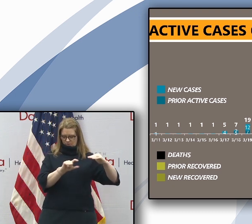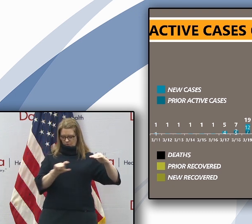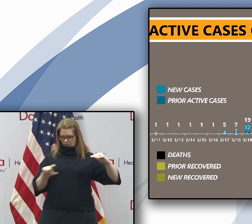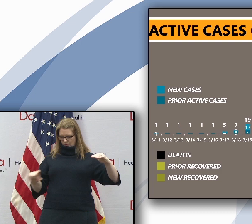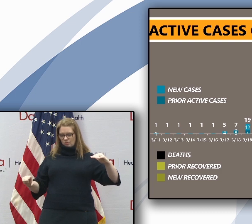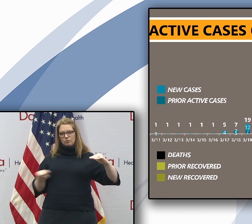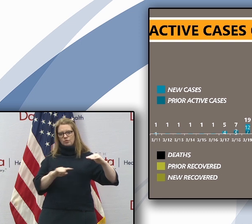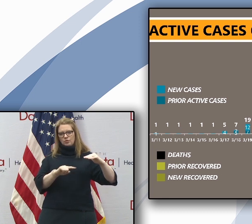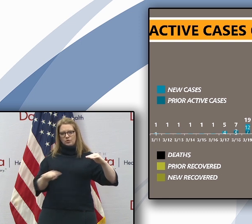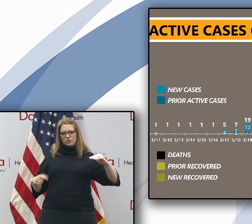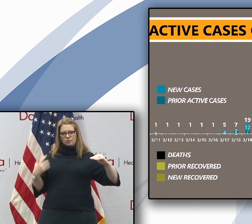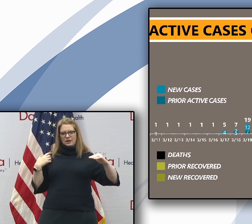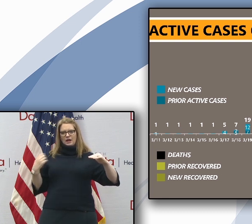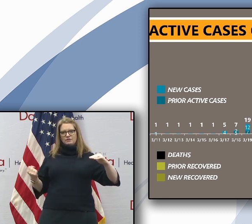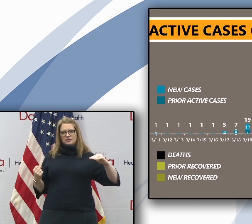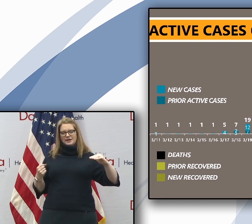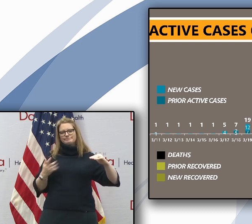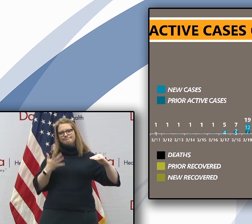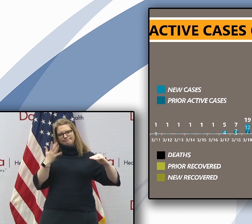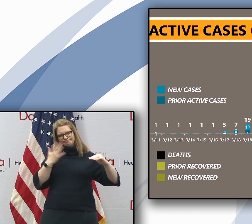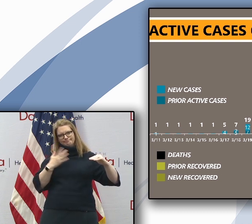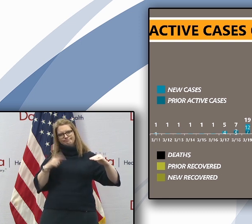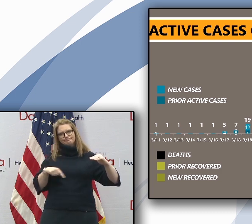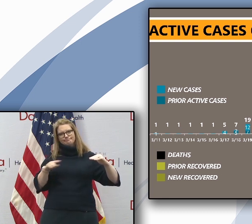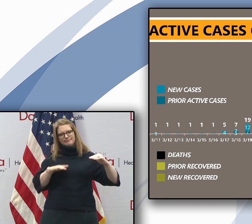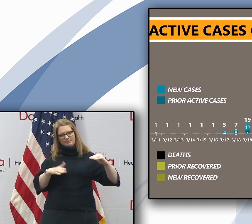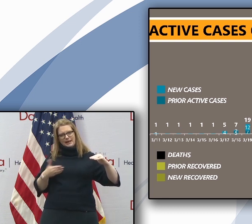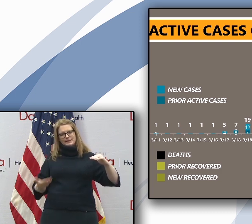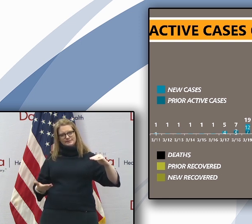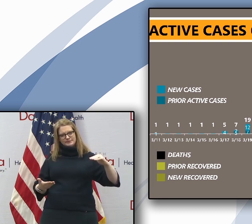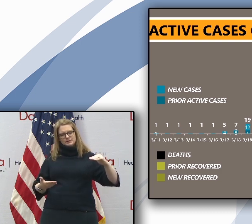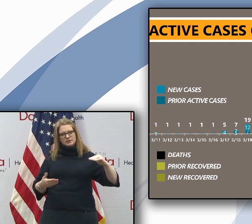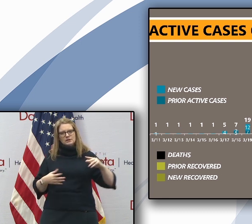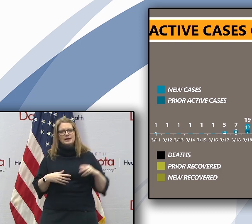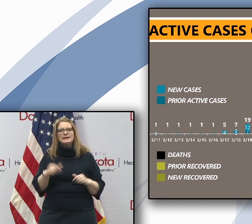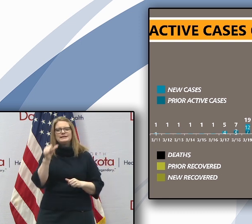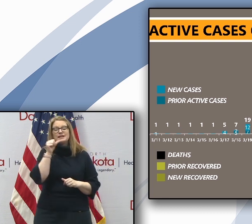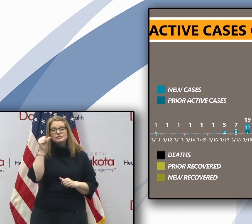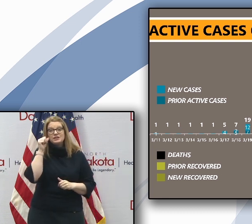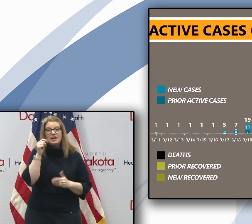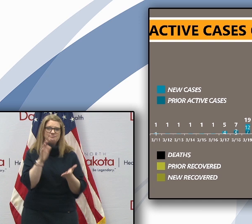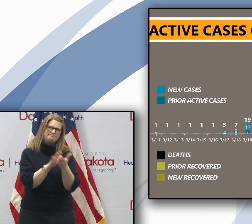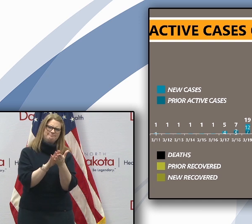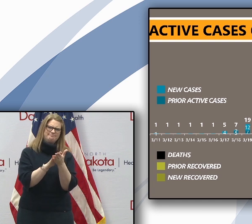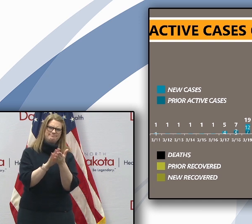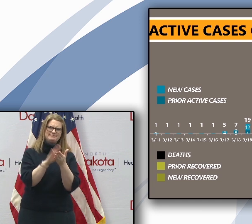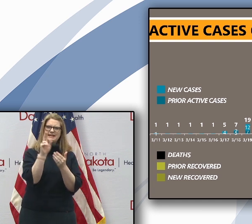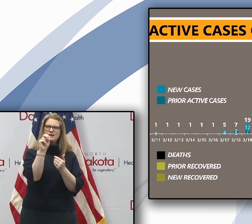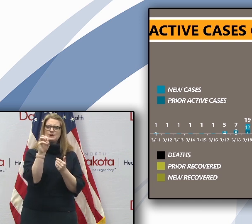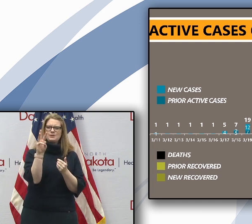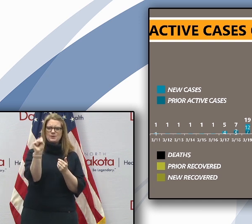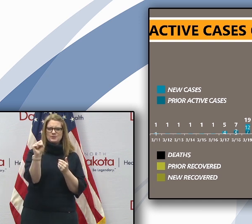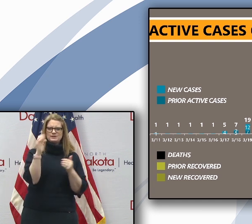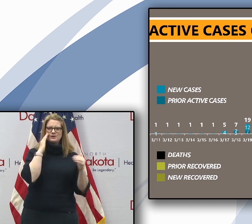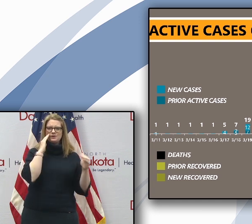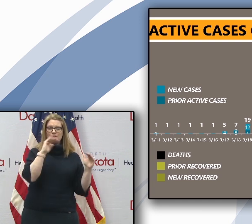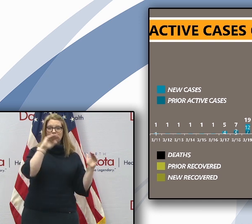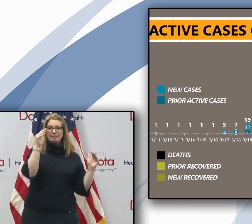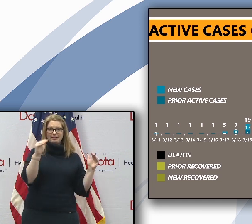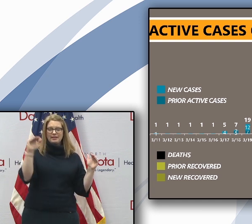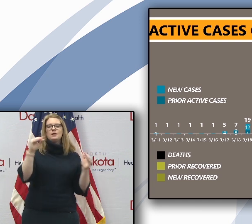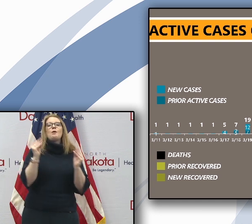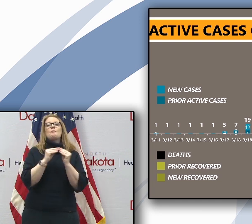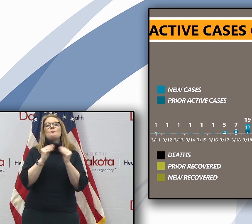uh, and those people who've passed away. Uh, and again, uh, yesterday we had great news because it was, you see a little dip there where we actually had more